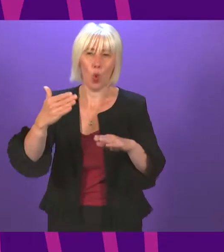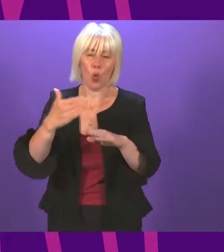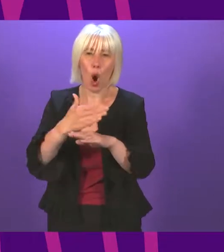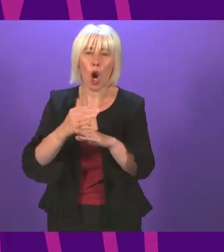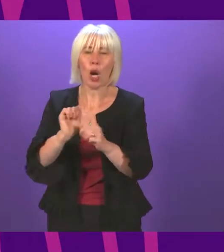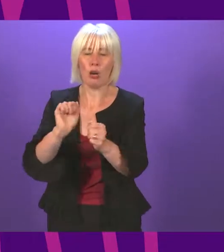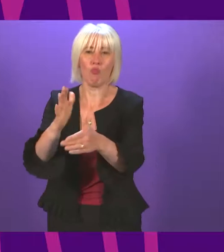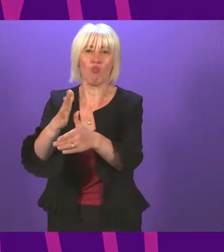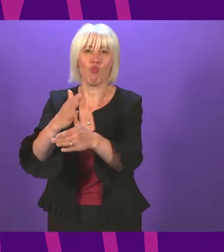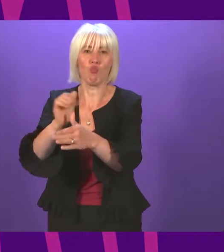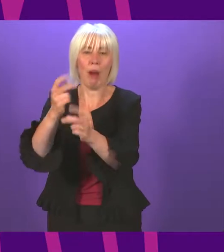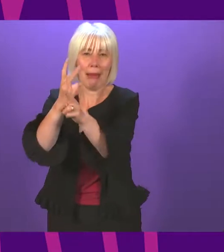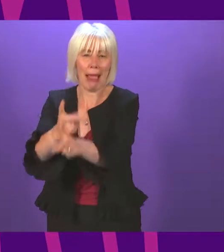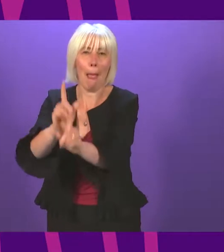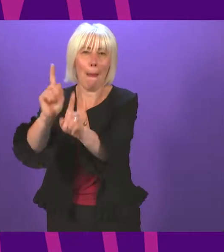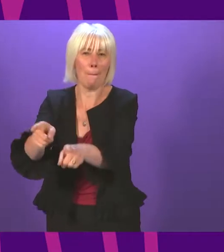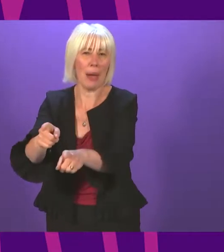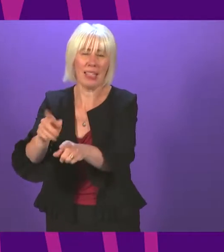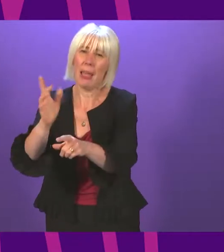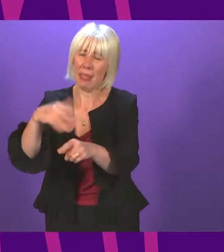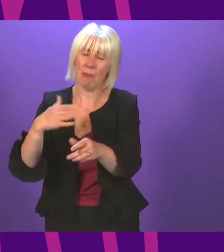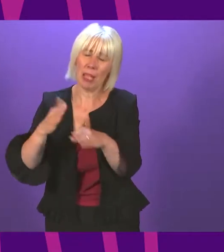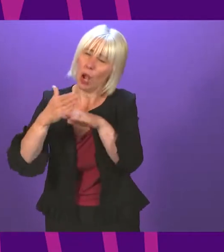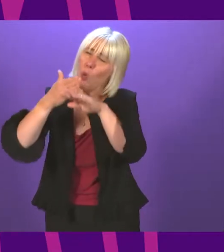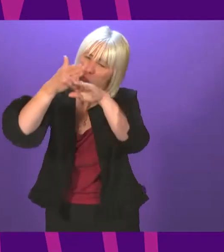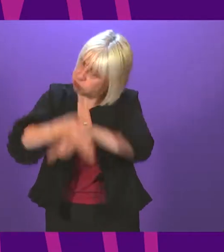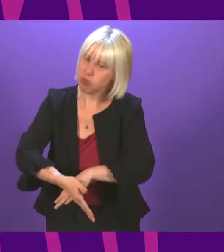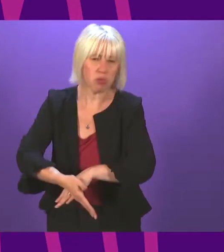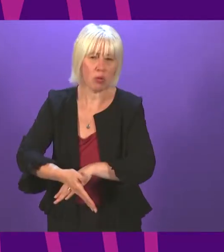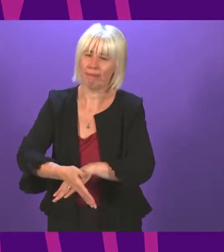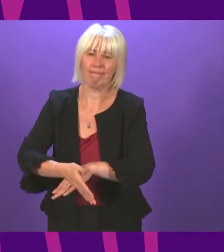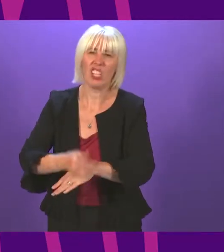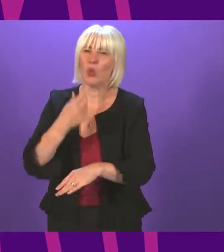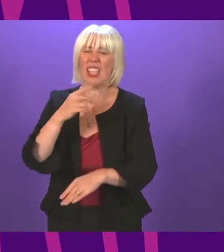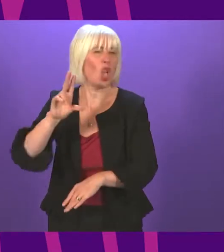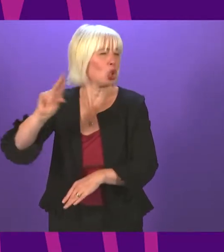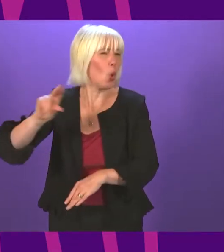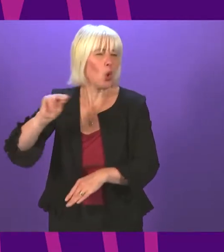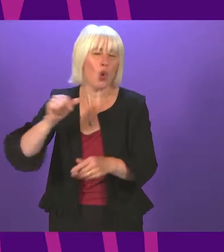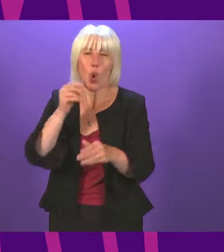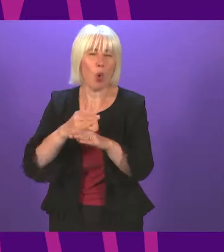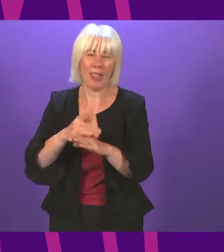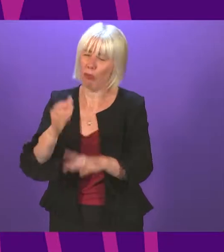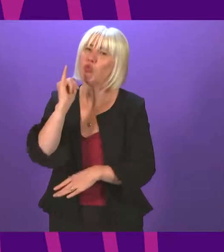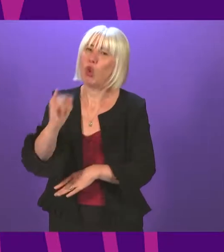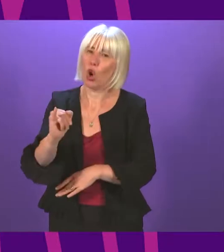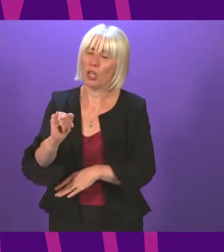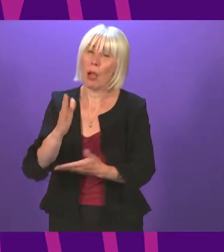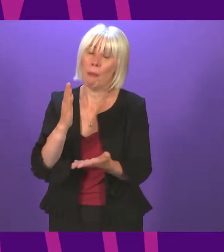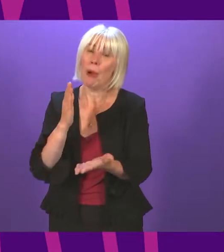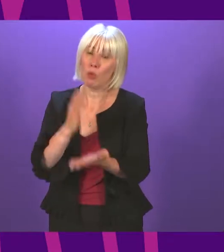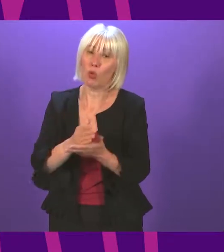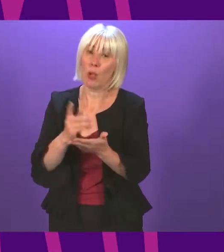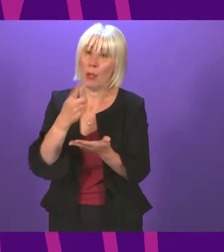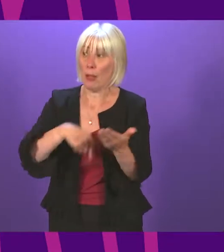primary care, but to suggest that they haven't been working is entirely wrong. And I regret that that impression has been given